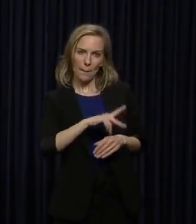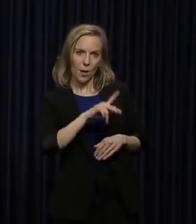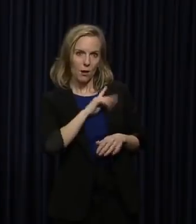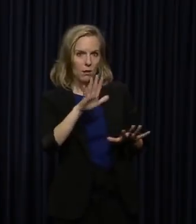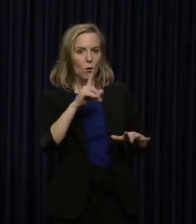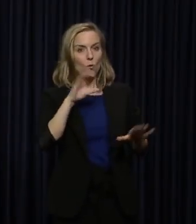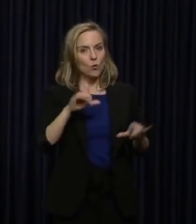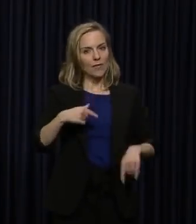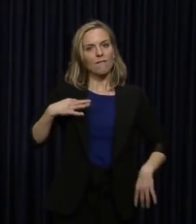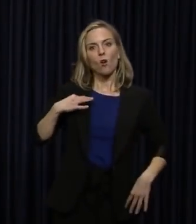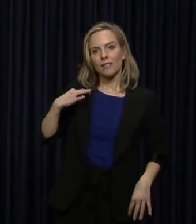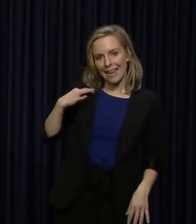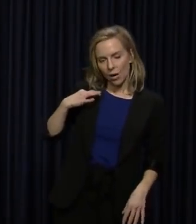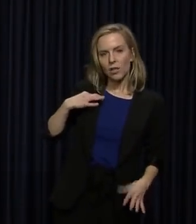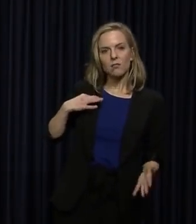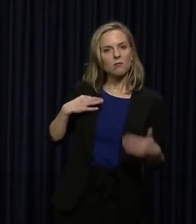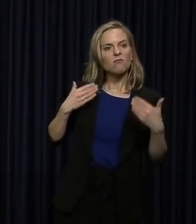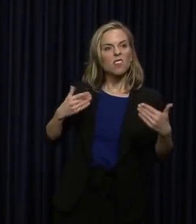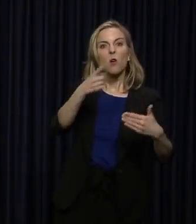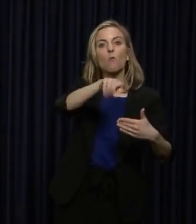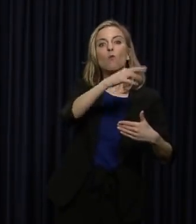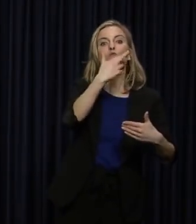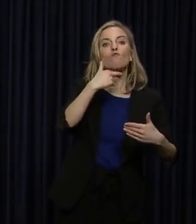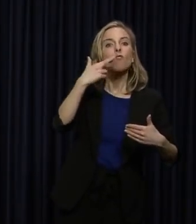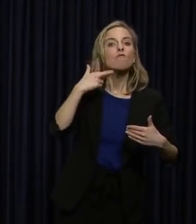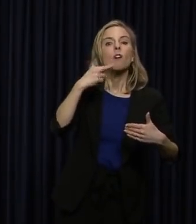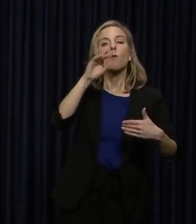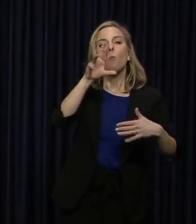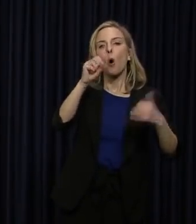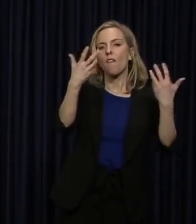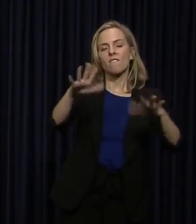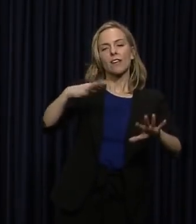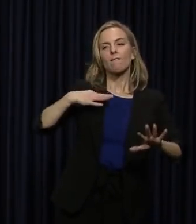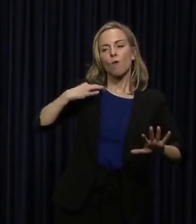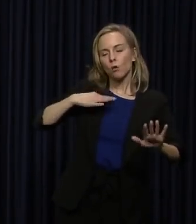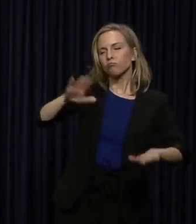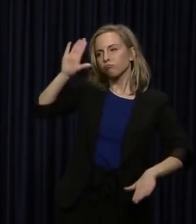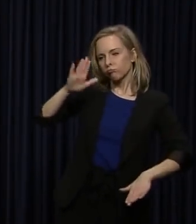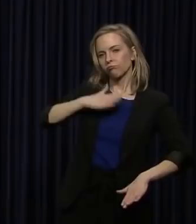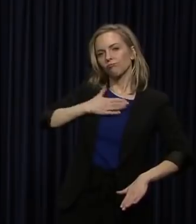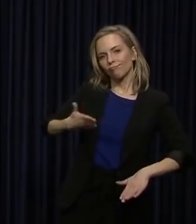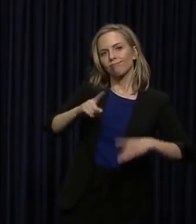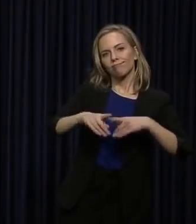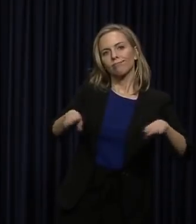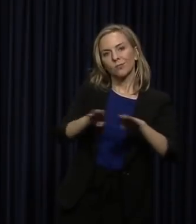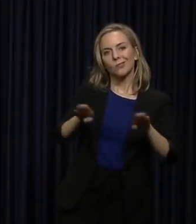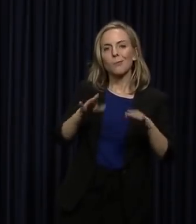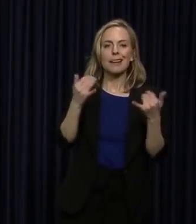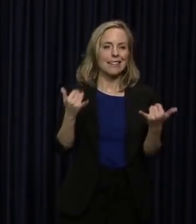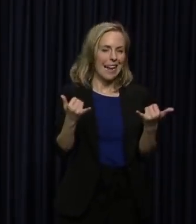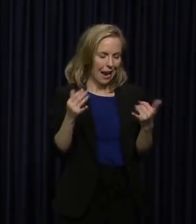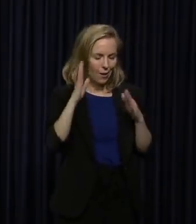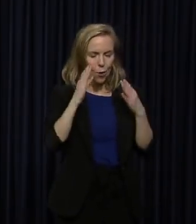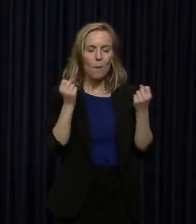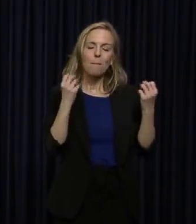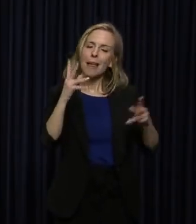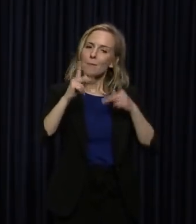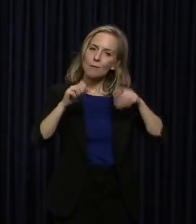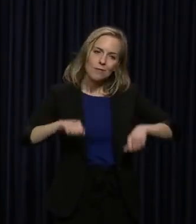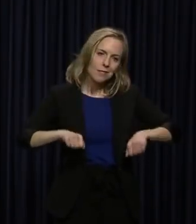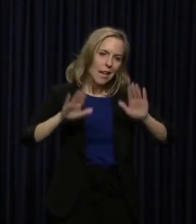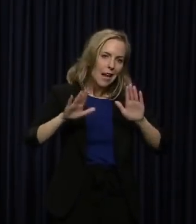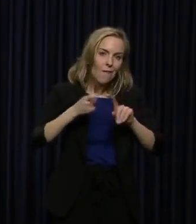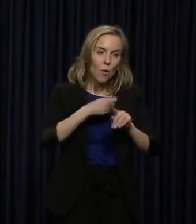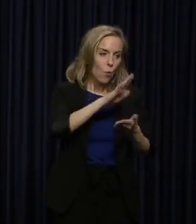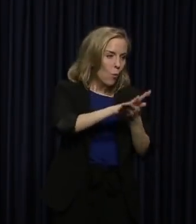doing this voluntarily. You, we're doing your duty. But we are asking so many people to make sacrifices from